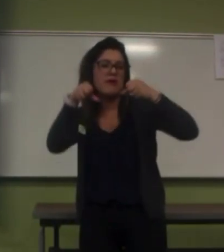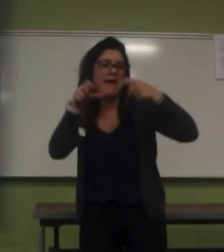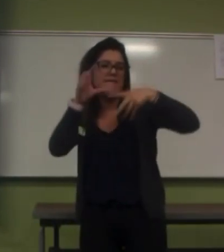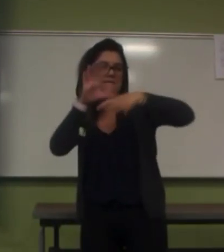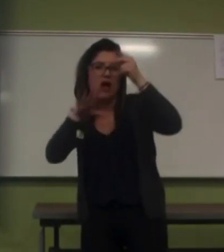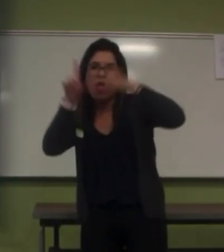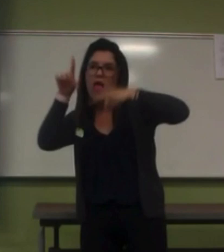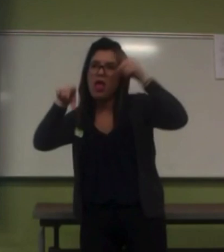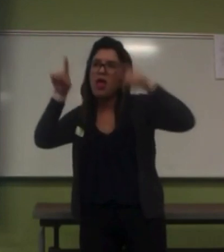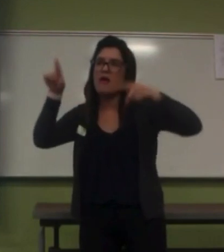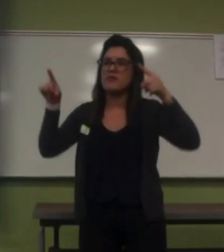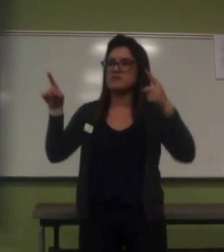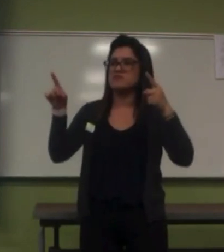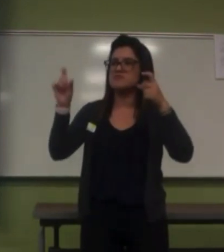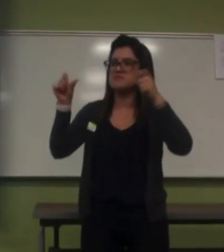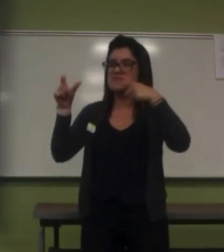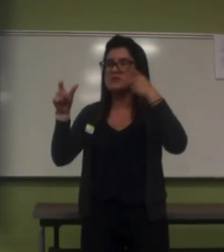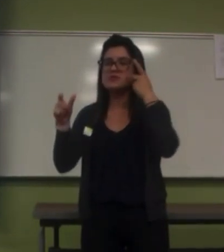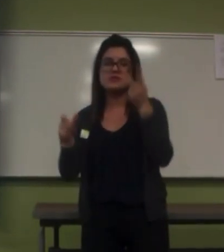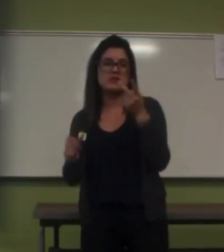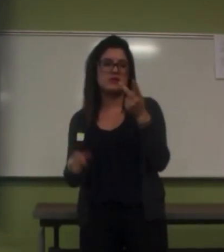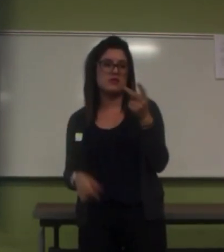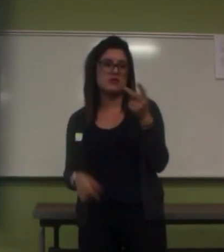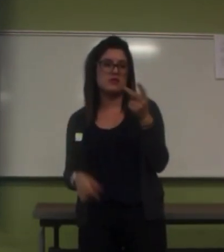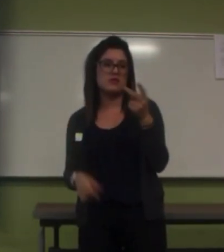different things, there's an oreo.